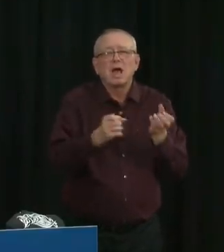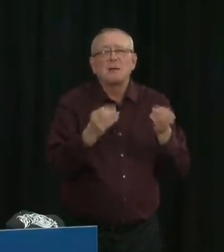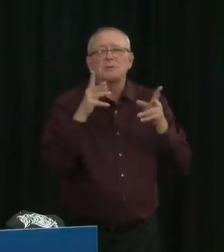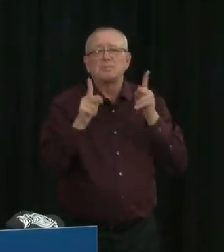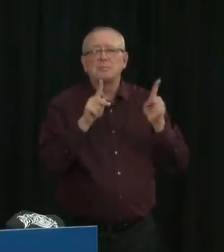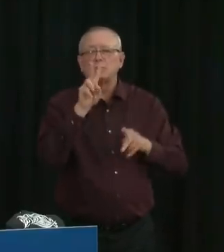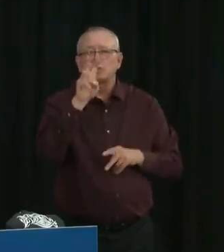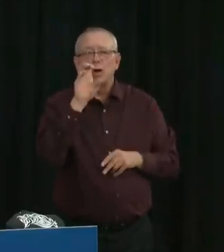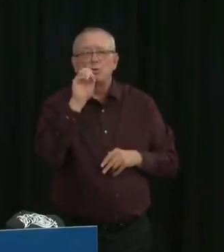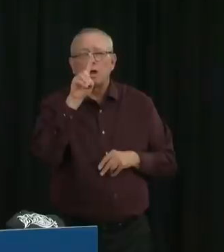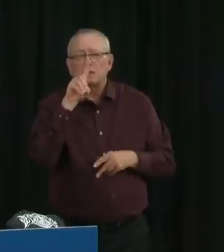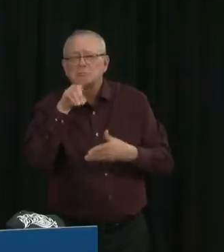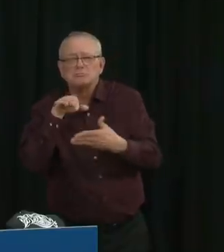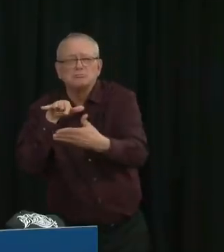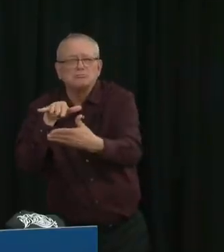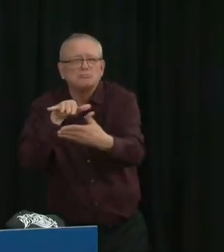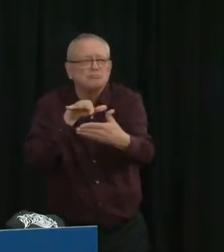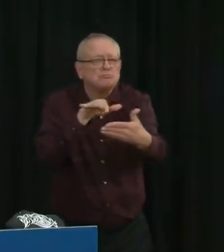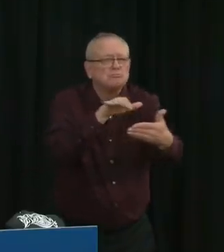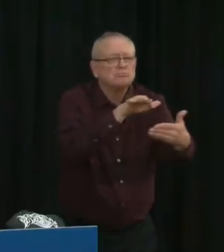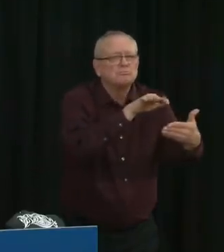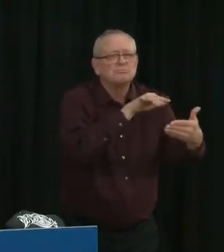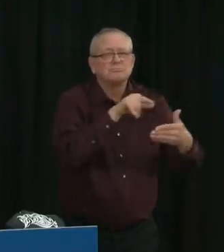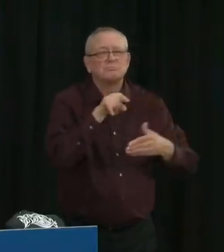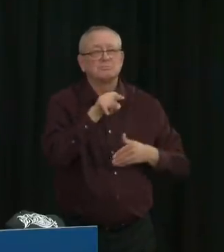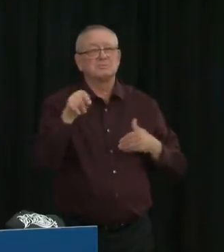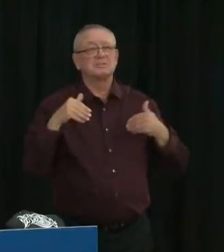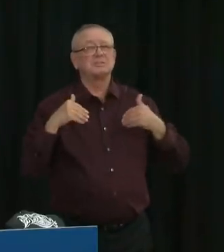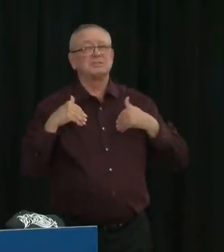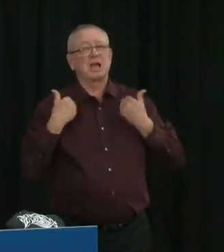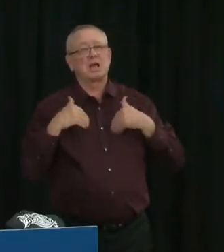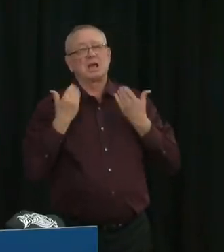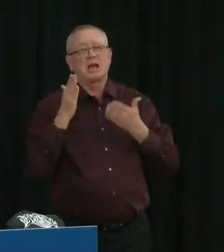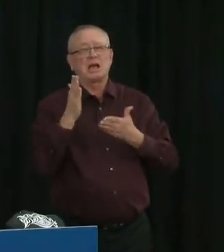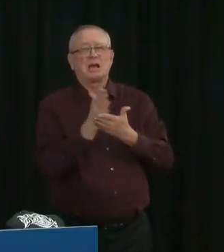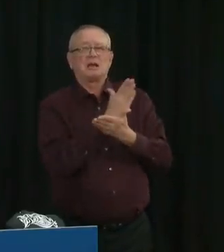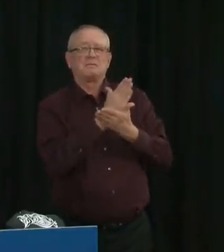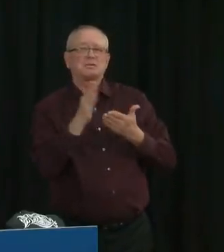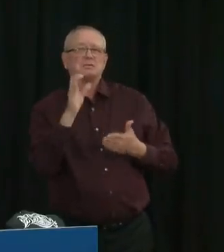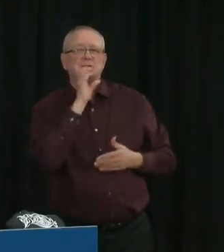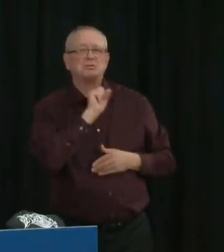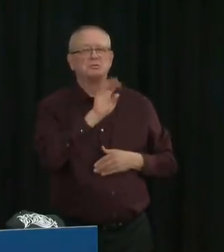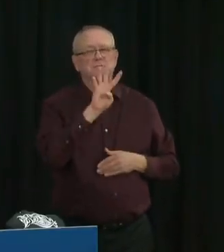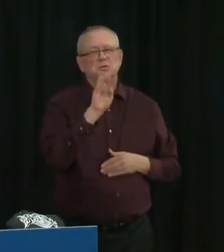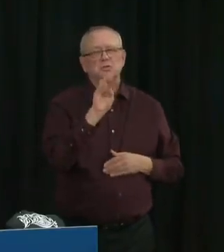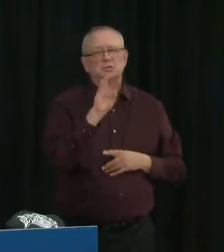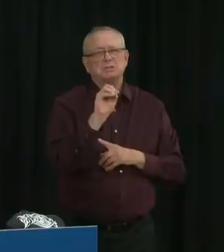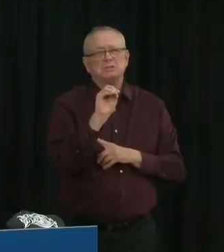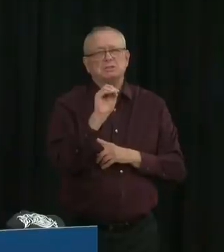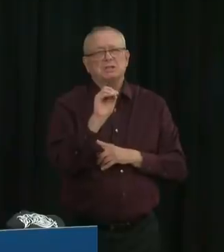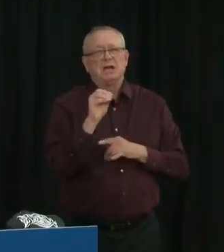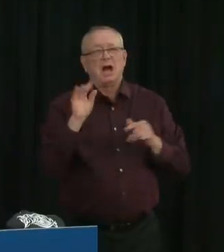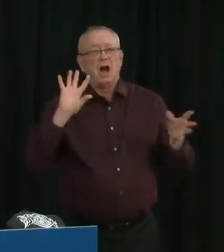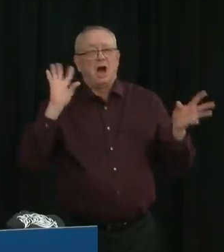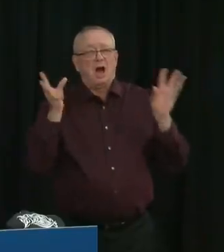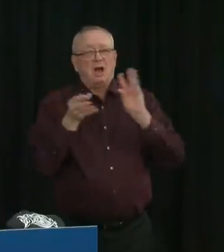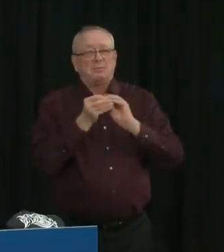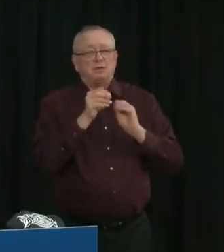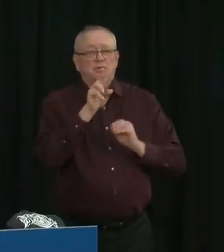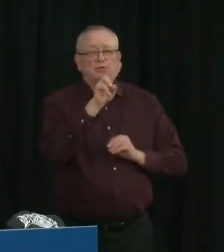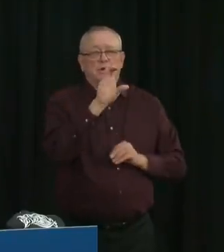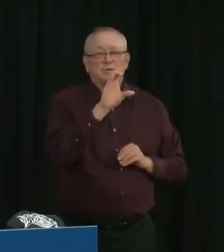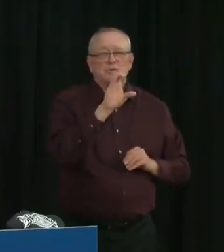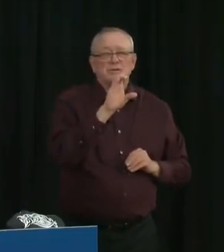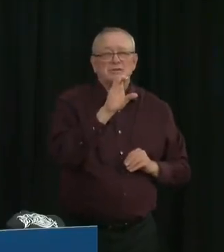were diagnosed with COVID-19. Only 18 of these patients needed acute hospital care for their initial COVID-19